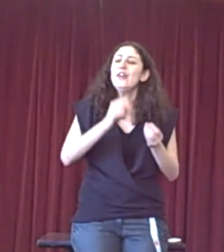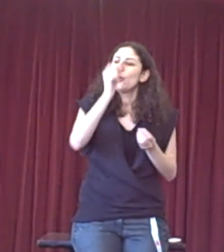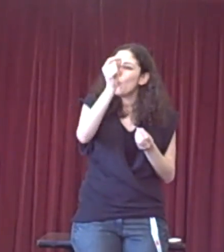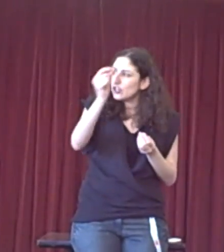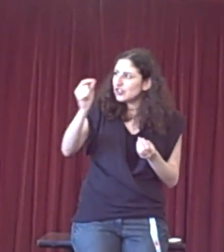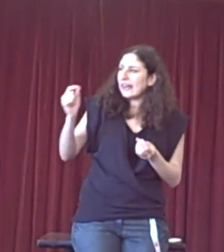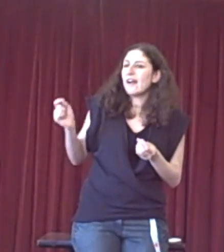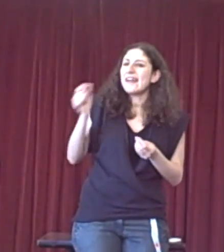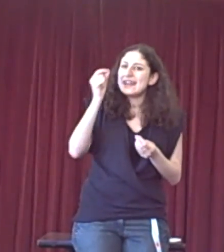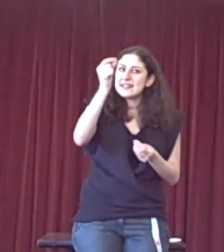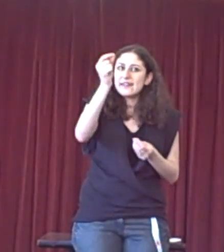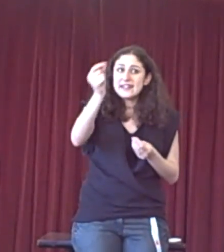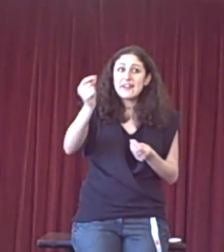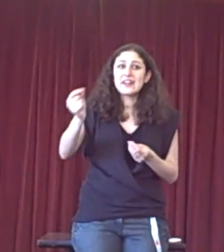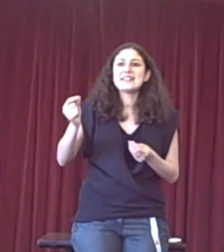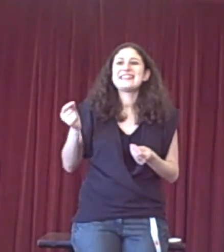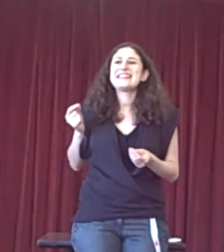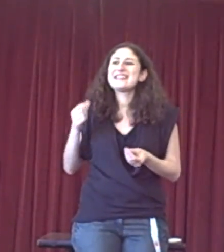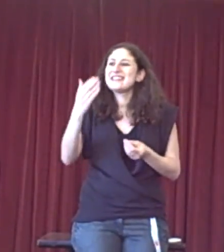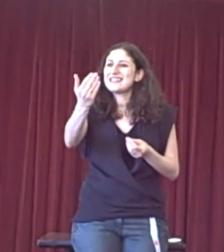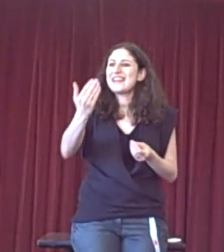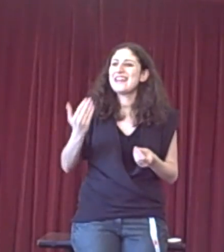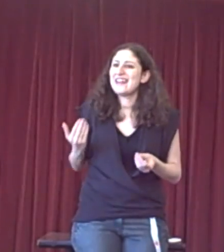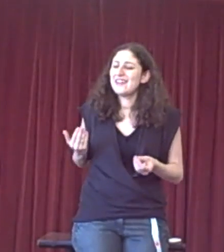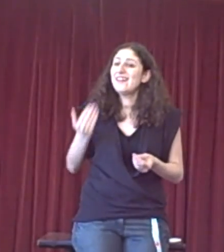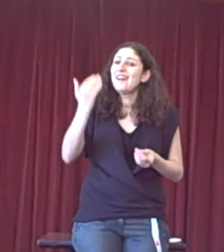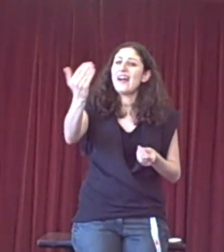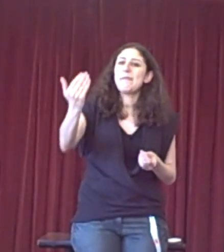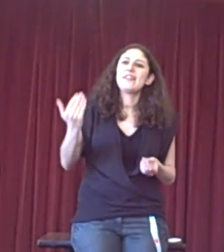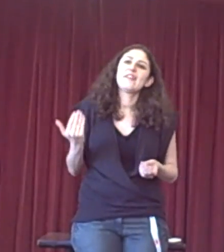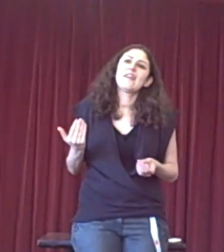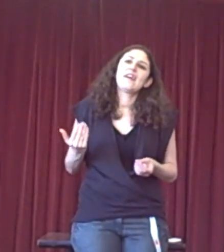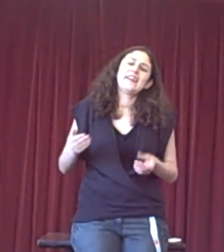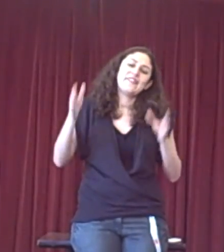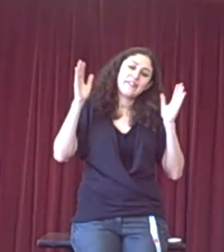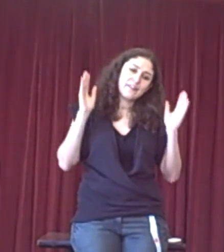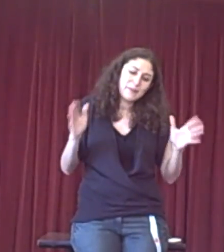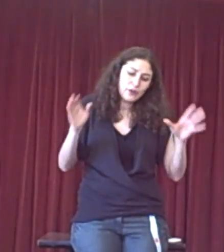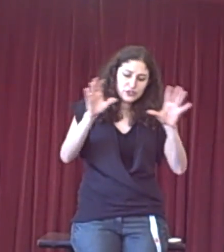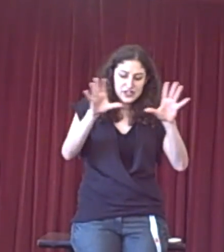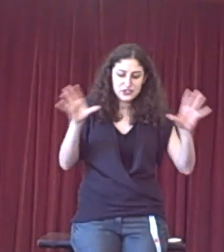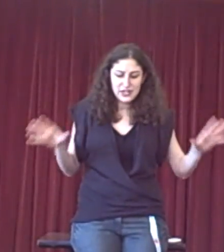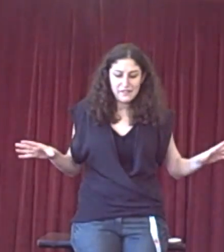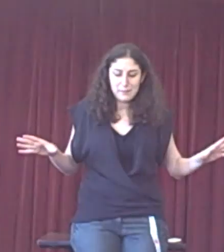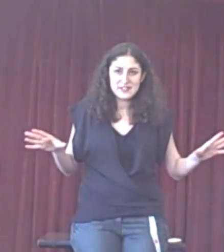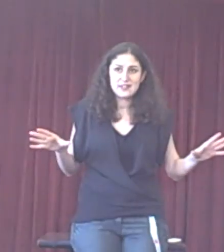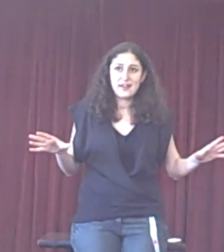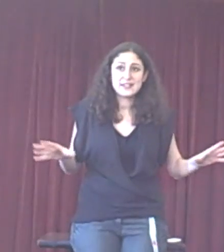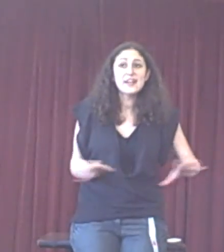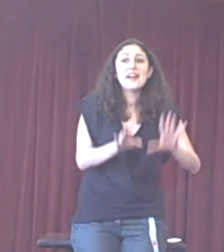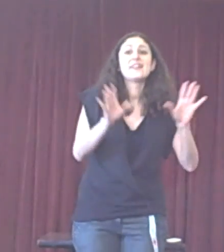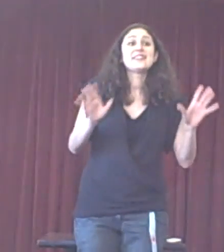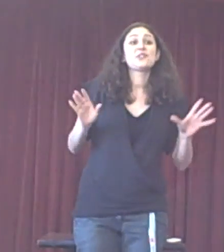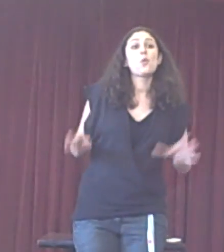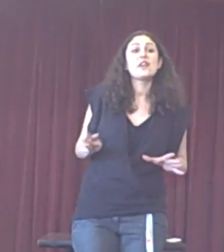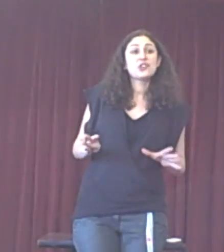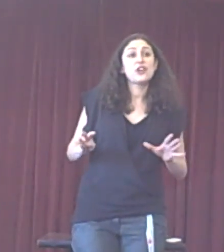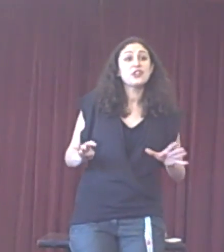watching, is there a consistency in the line? There have been contradictions or have there been slides. And it's always good